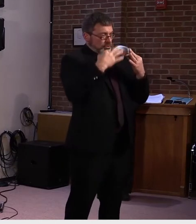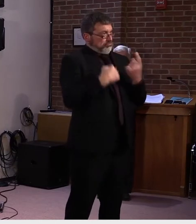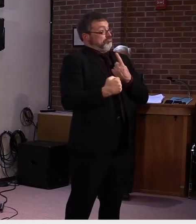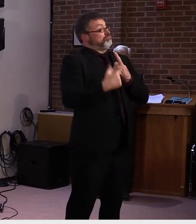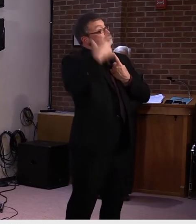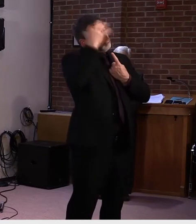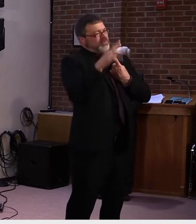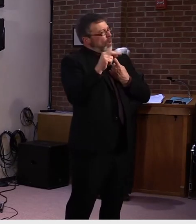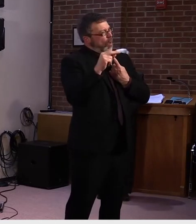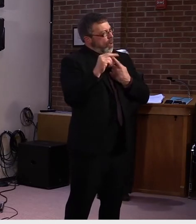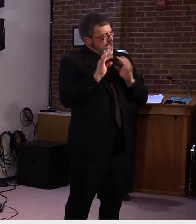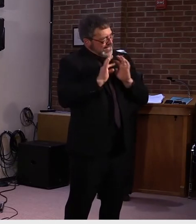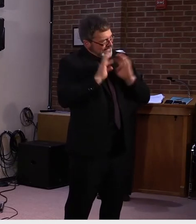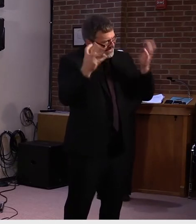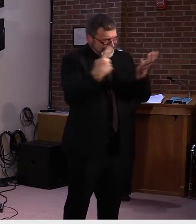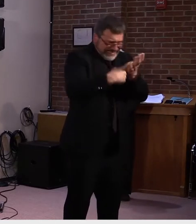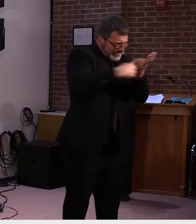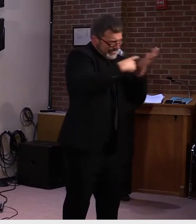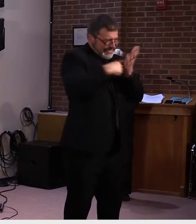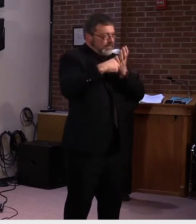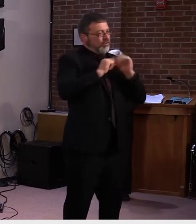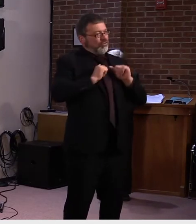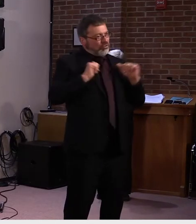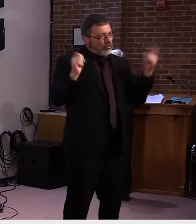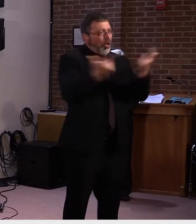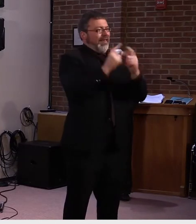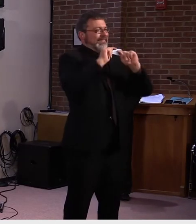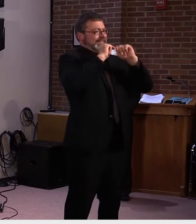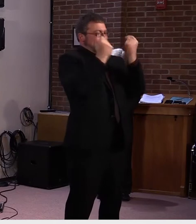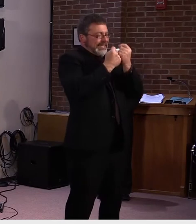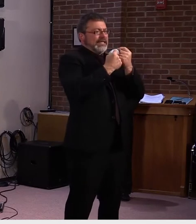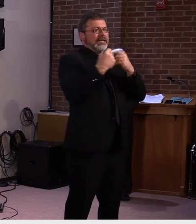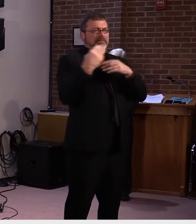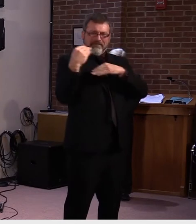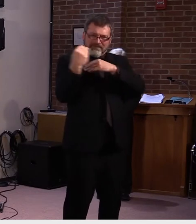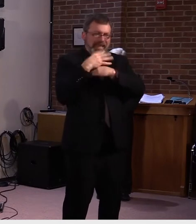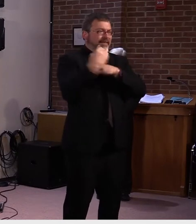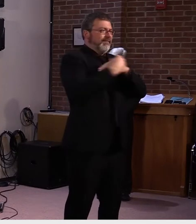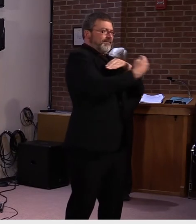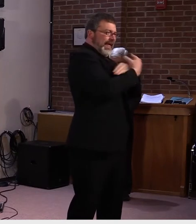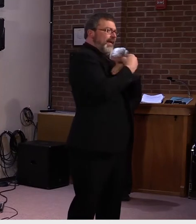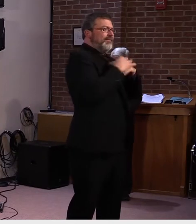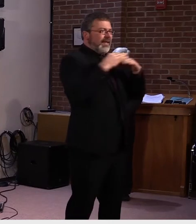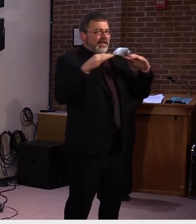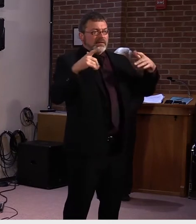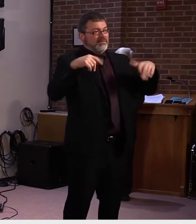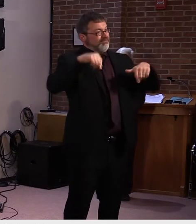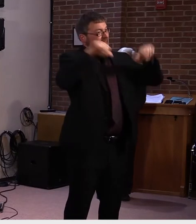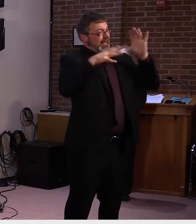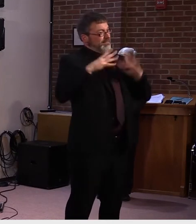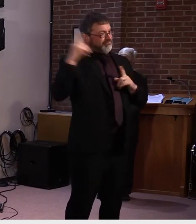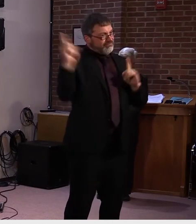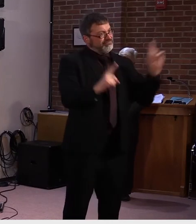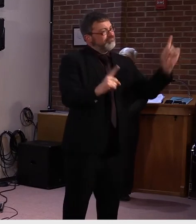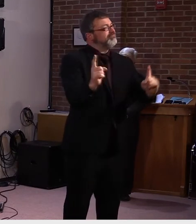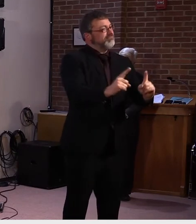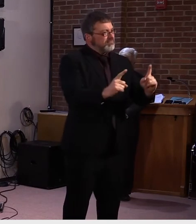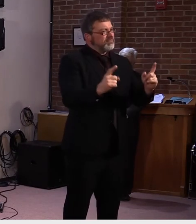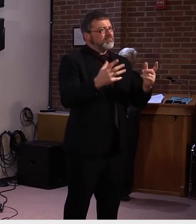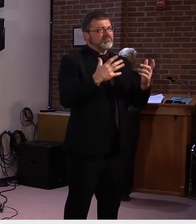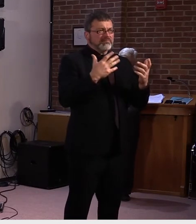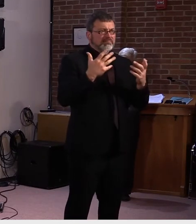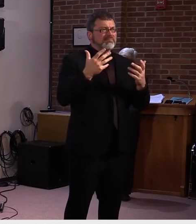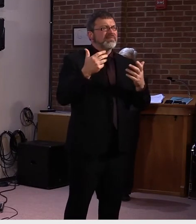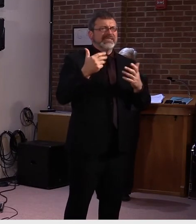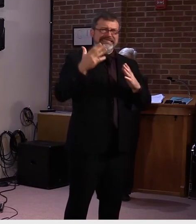use the guidance, the data, the science, and, and the experts, Dr. Levine, Dr. Kelso, in arriving at